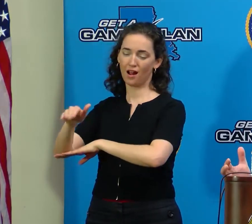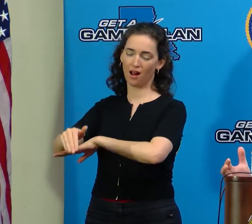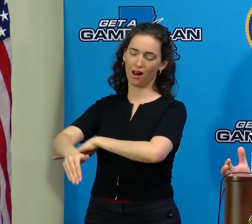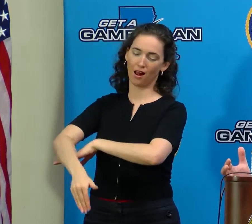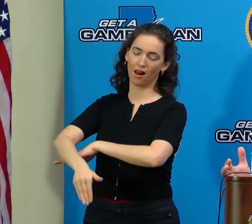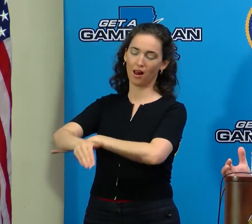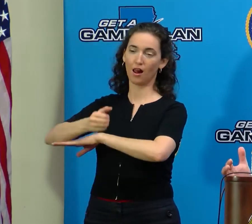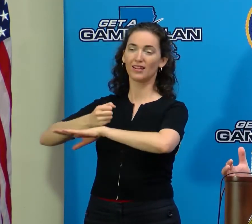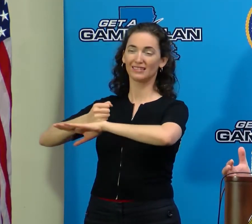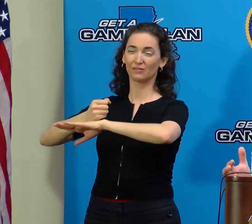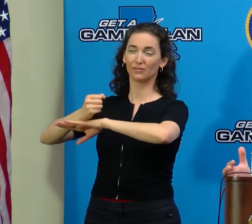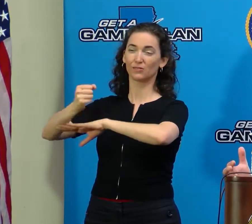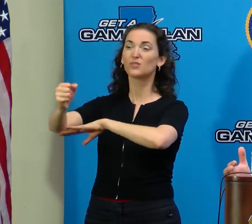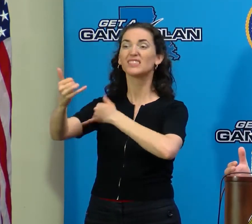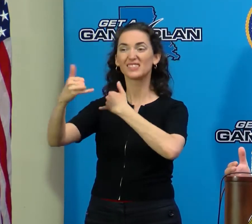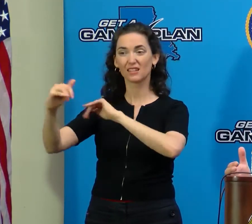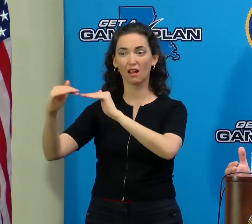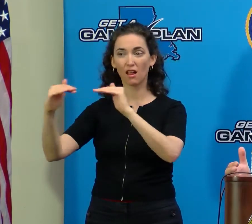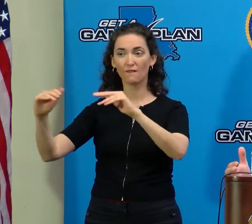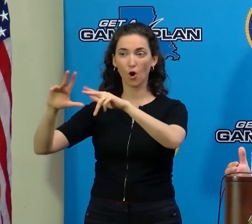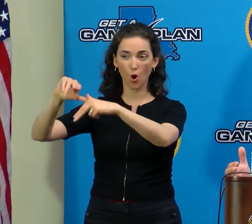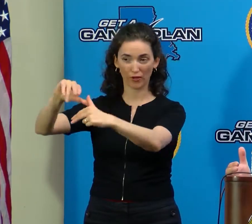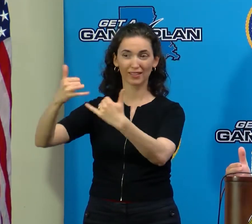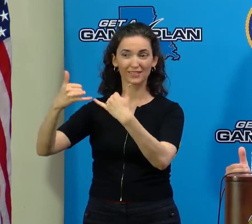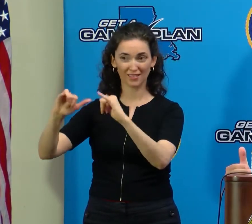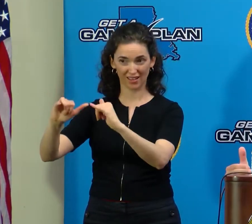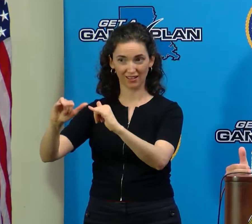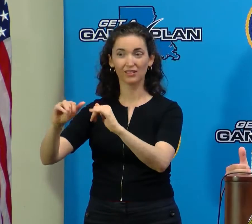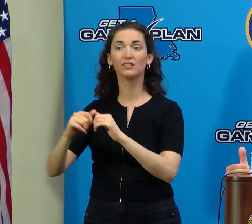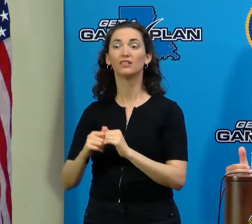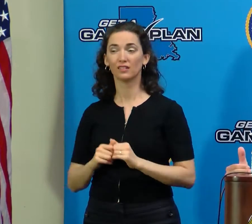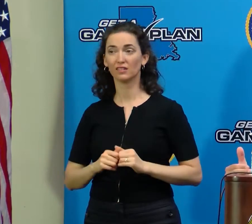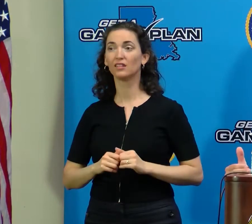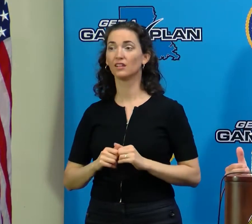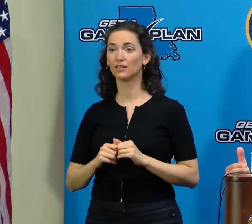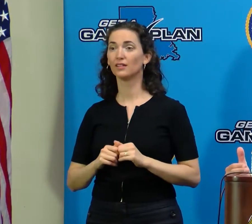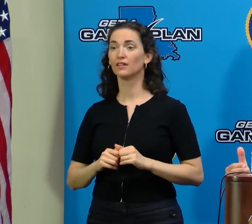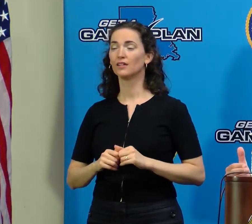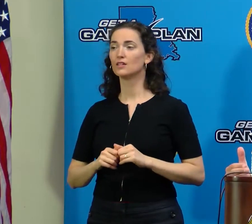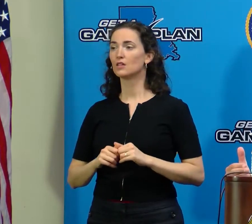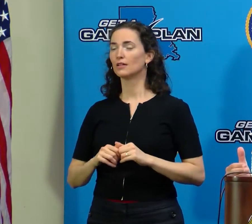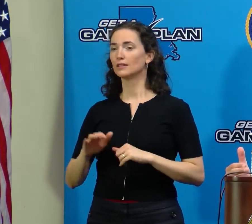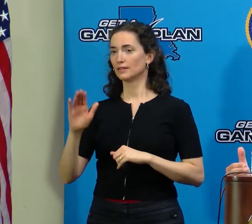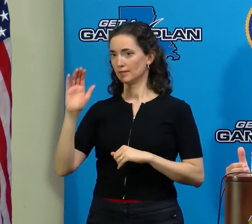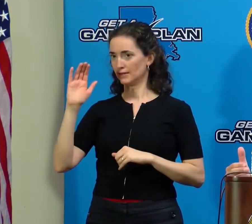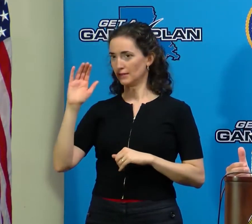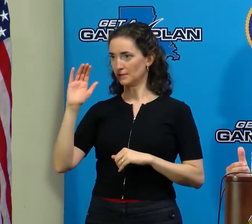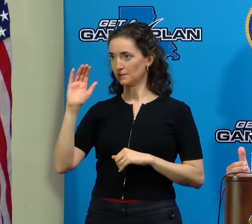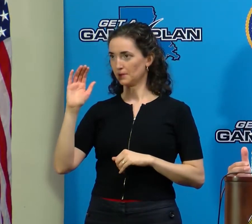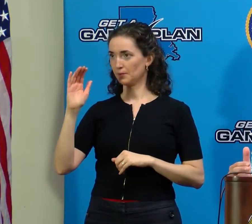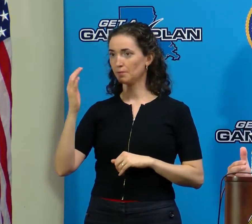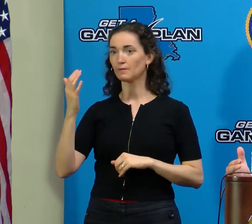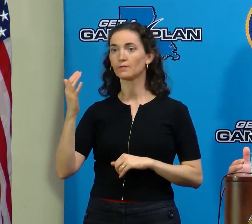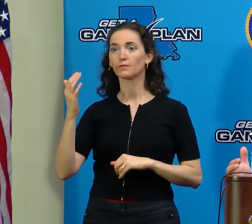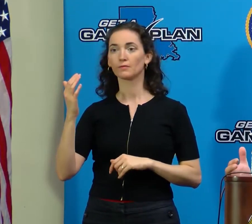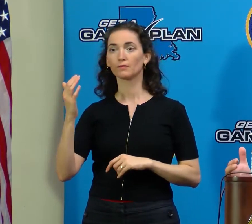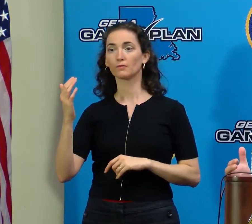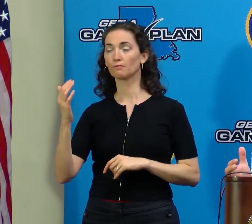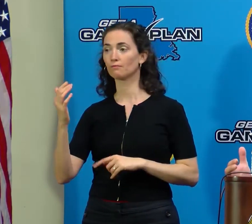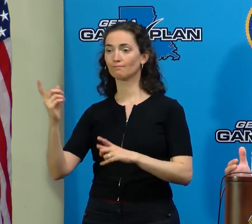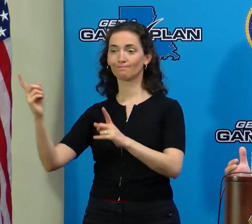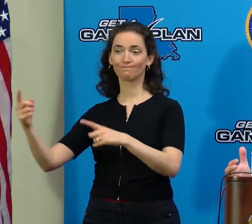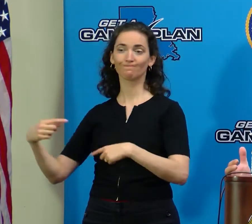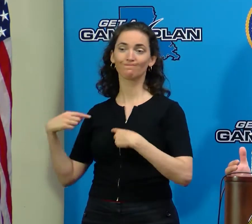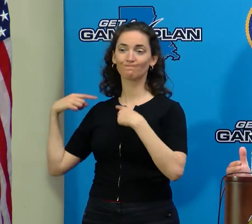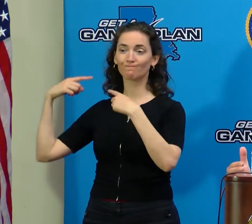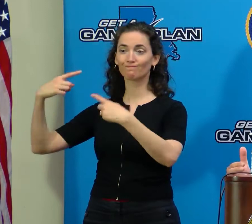at hurricane strength. It tied for, as best we can tell, the strongest hurricanes that have ever